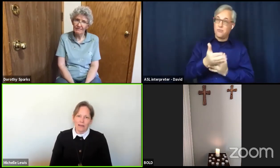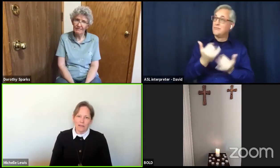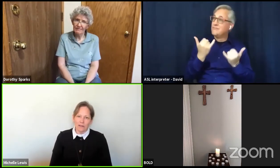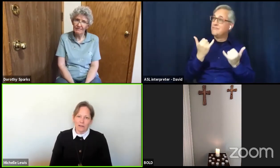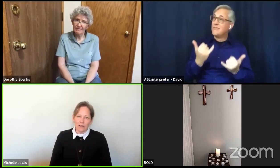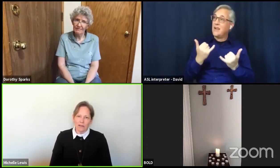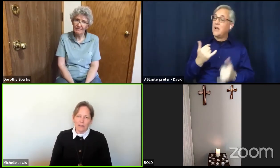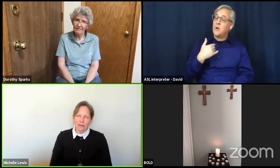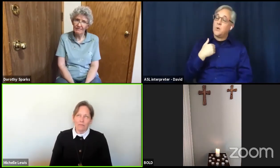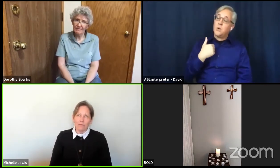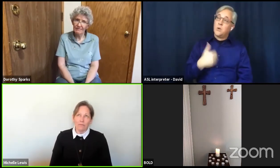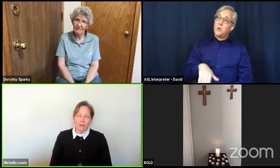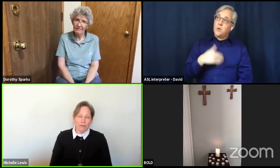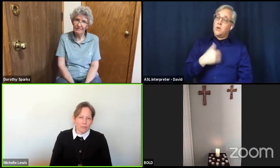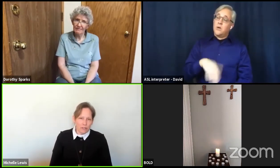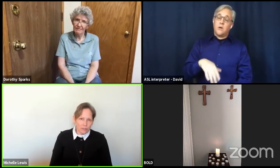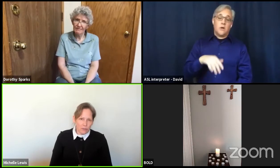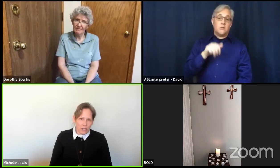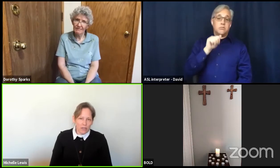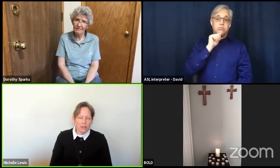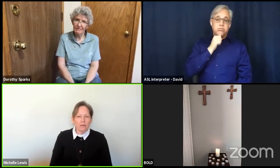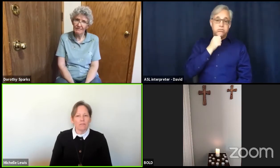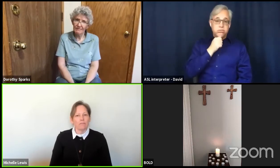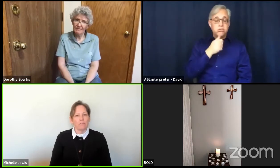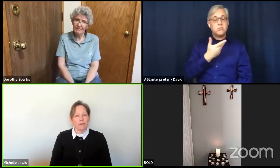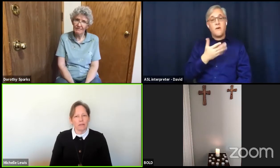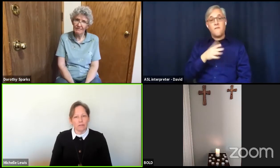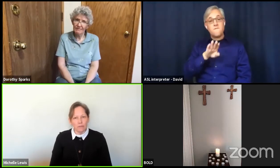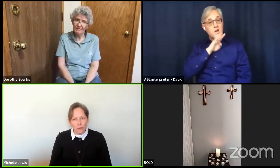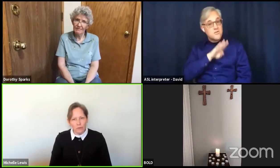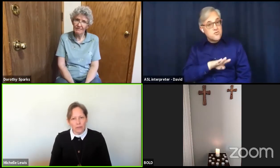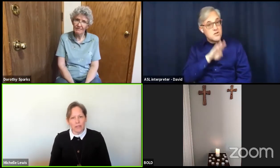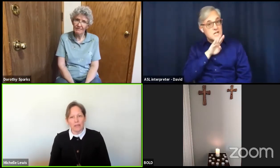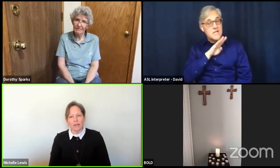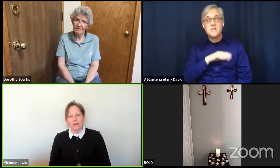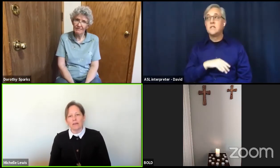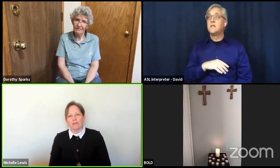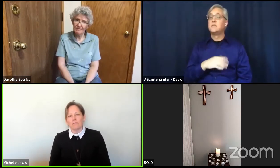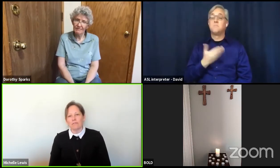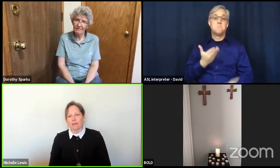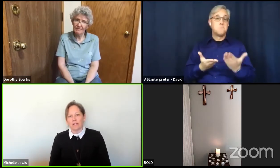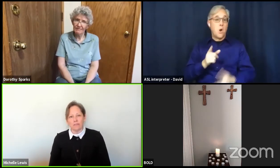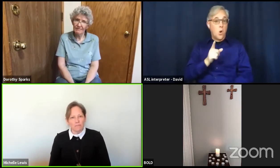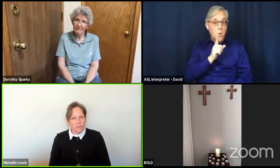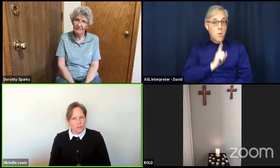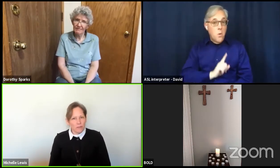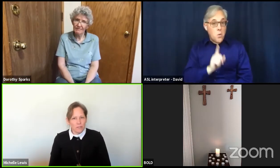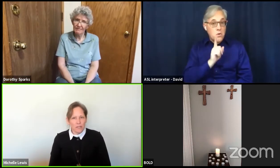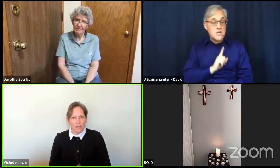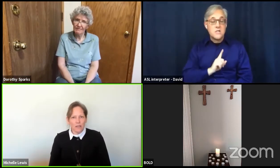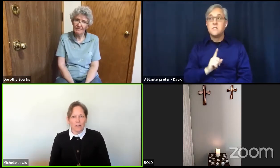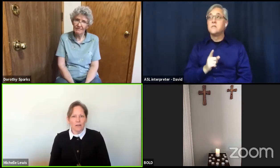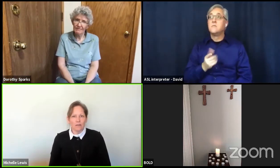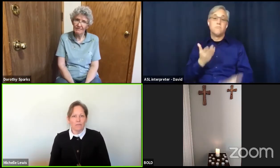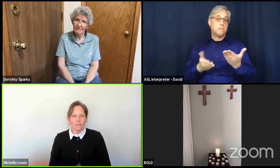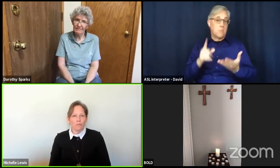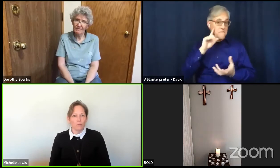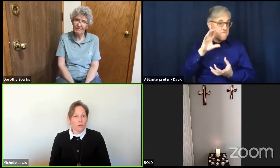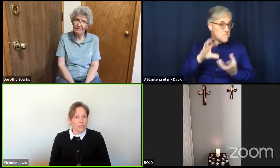very frustrating, very lonely, very confusing, worrisome.